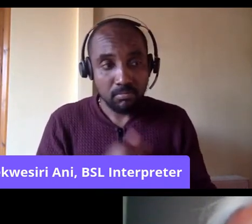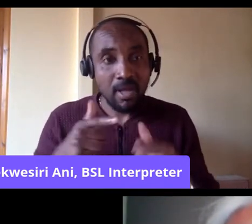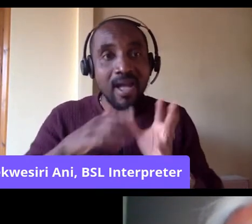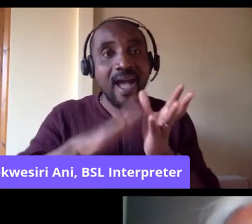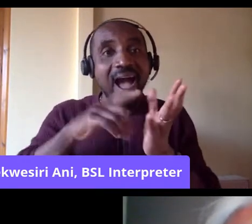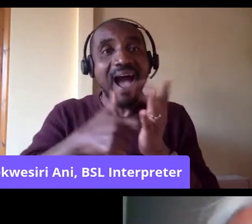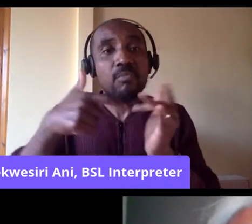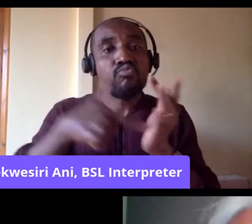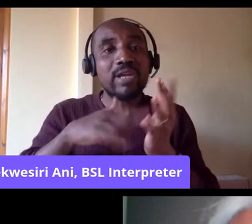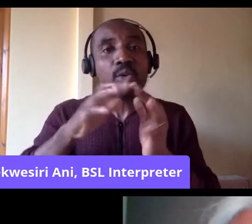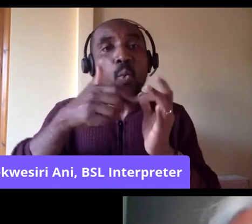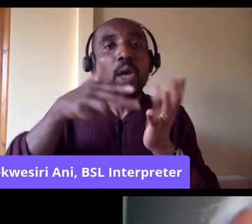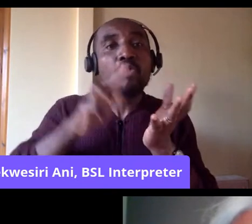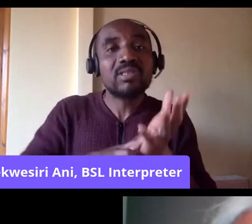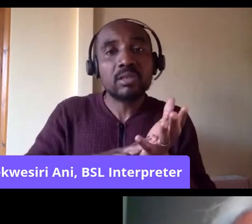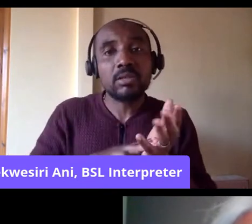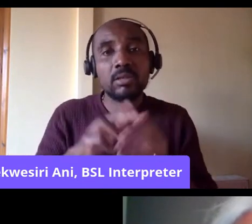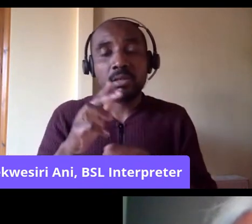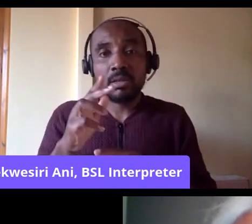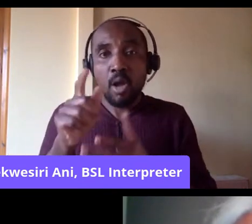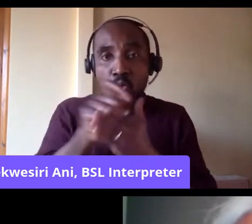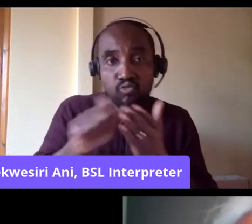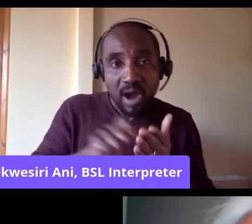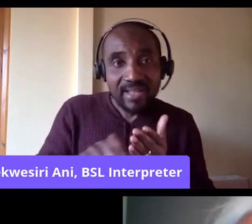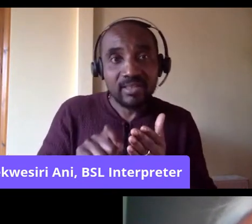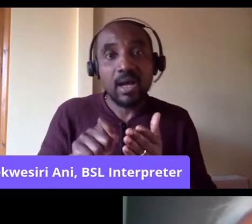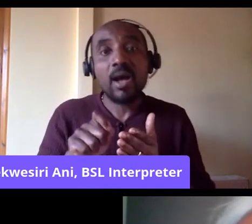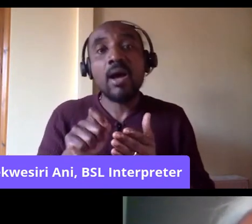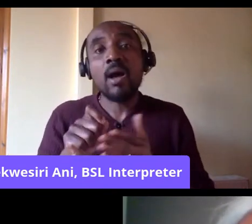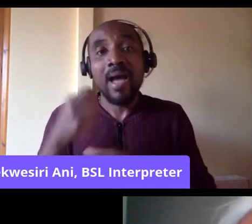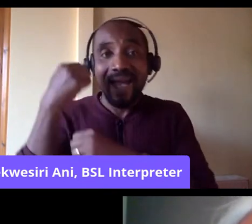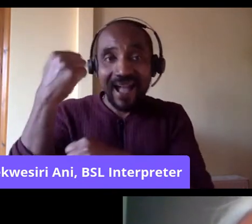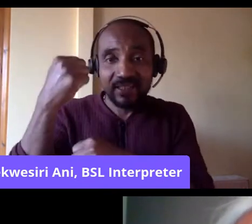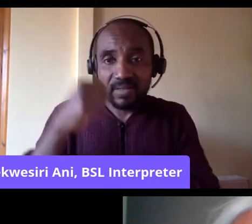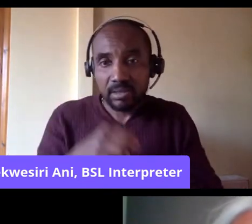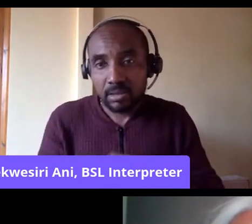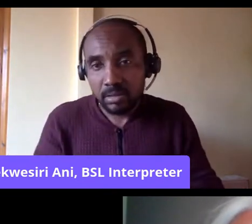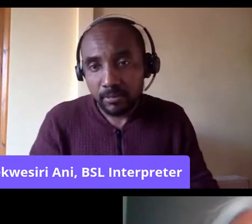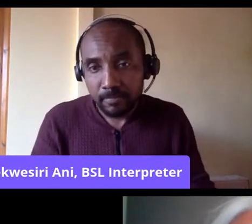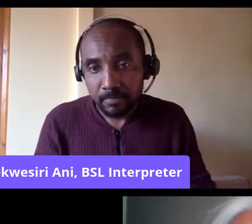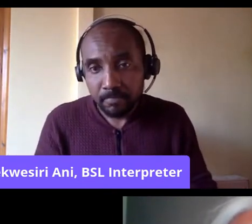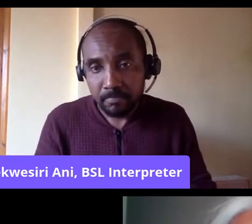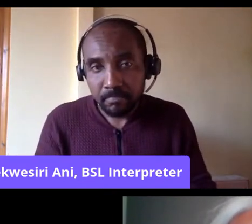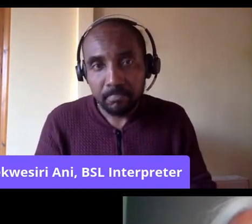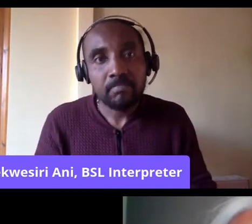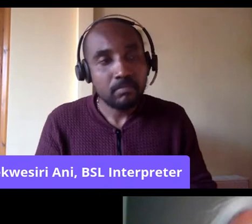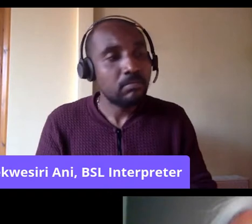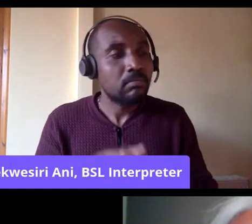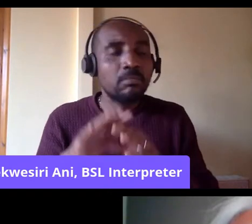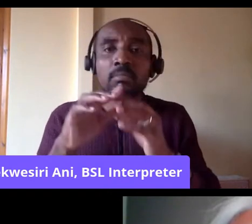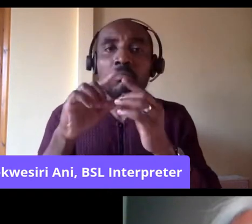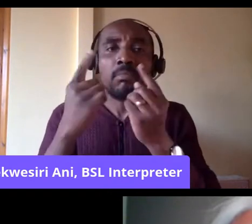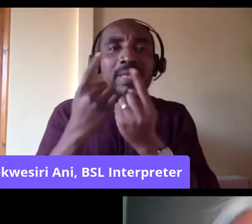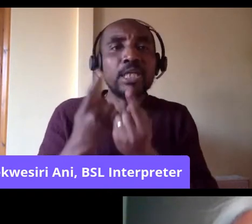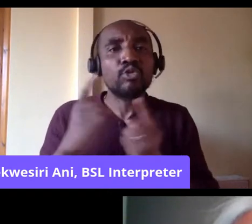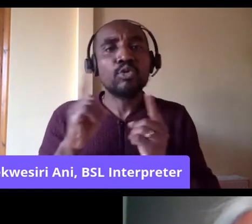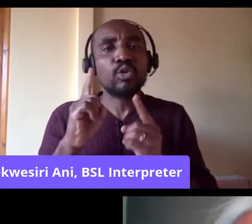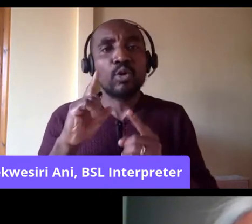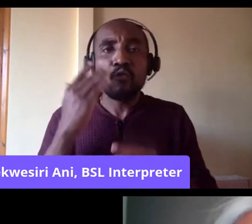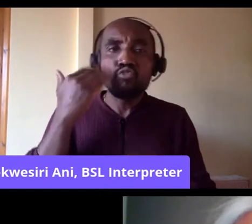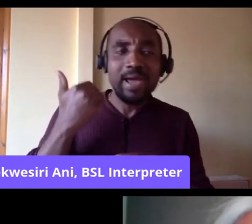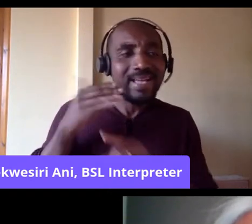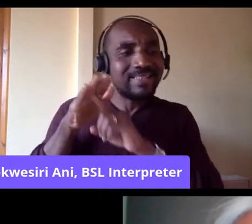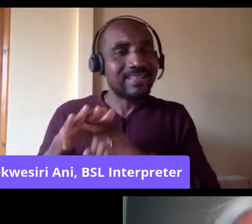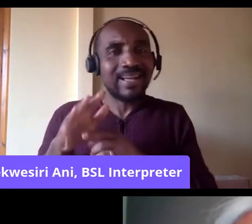She's a writer and an activist. Oh, she's on my screen, there she goes. She's issues of race and gender in Britain